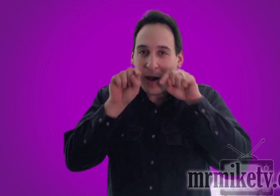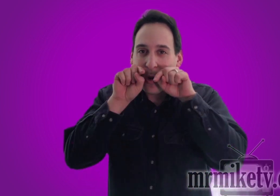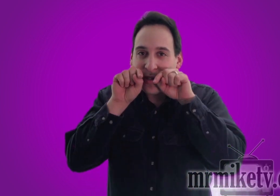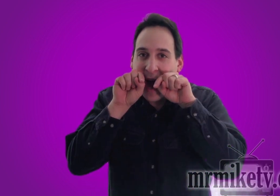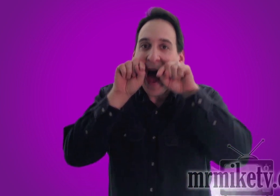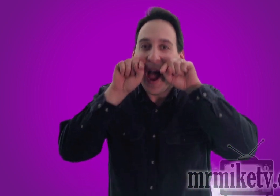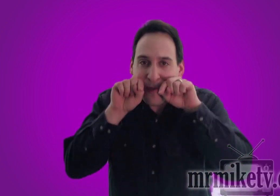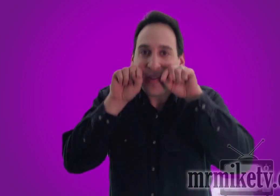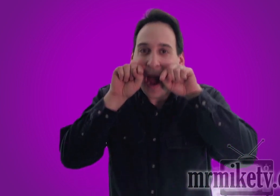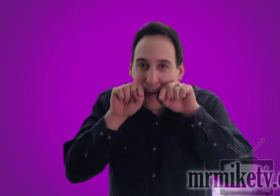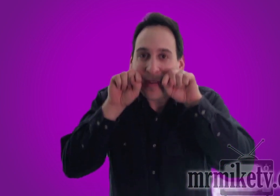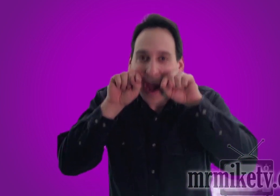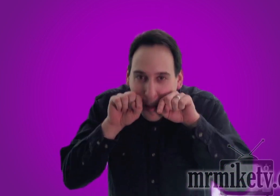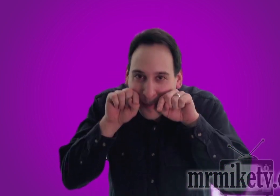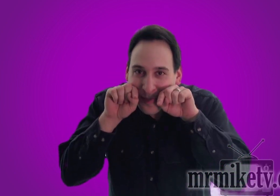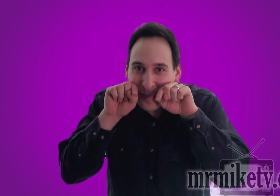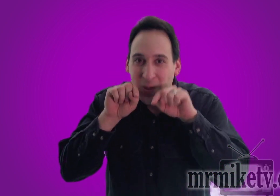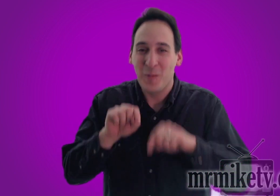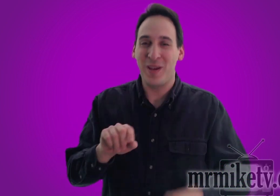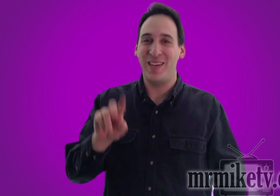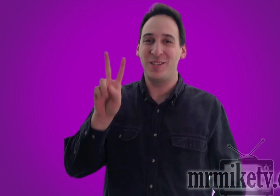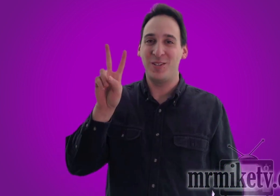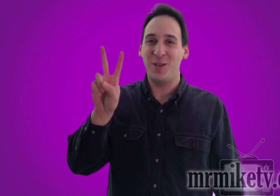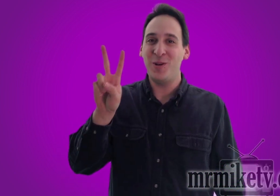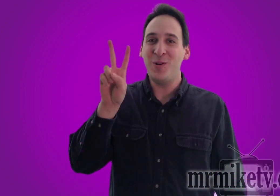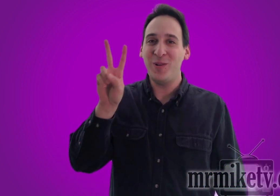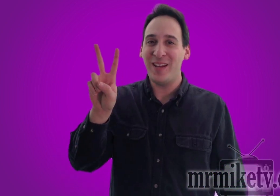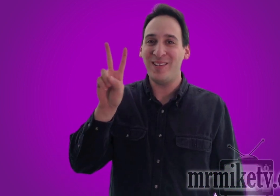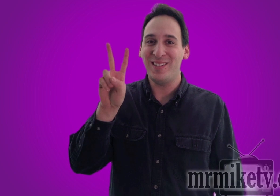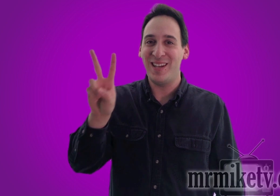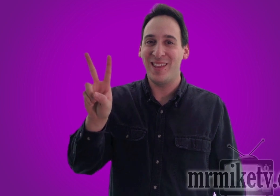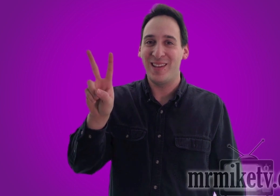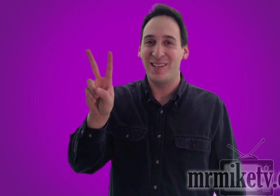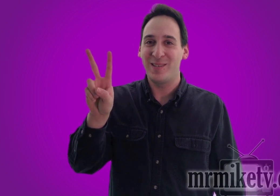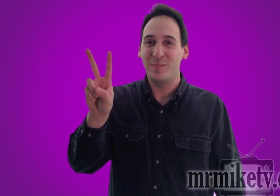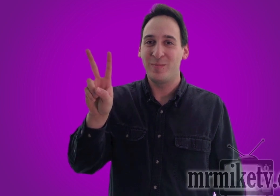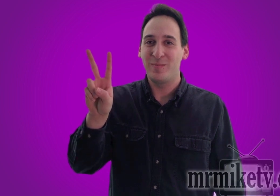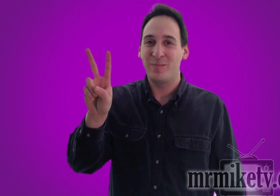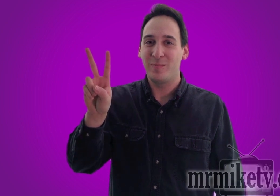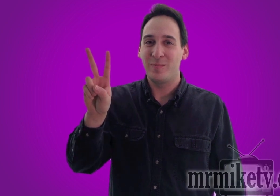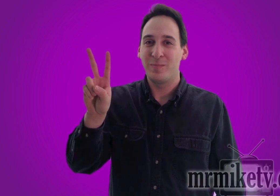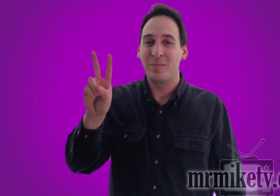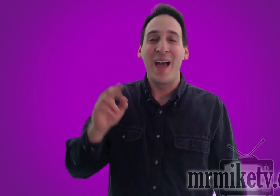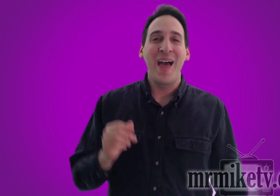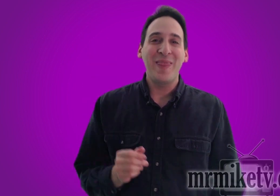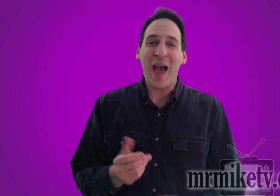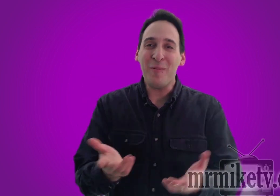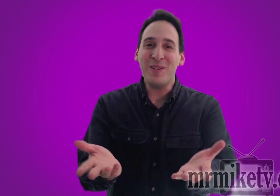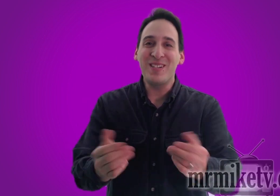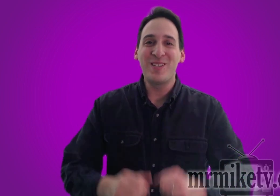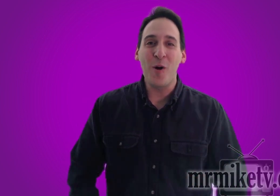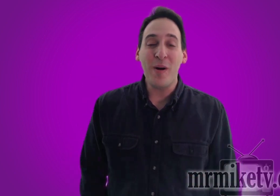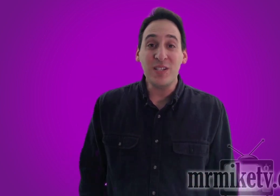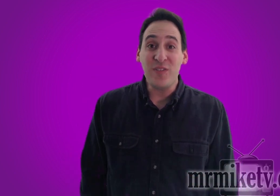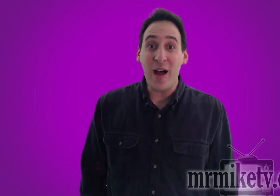goes hum hum hum with his two little teeth. That was so much fun!